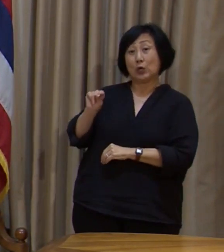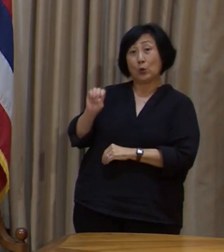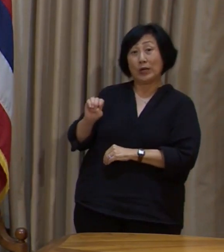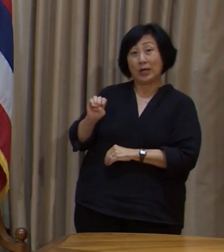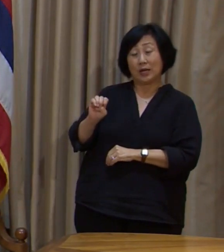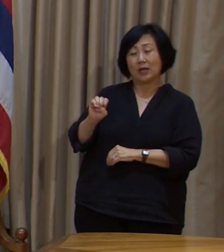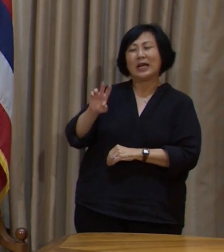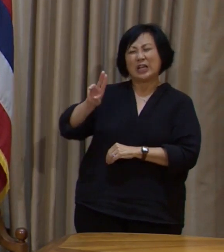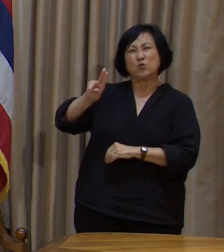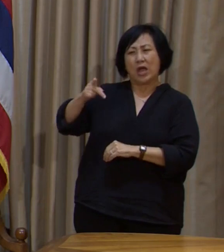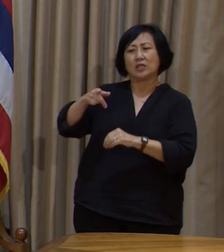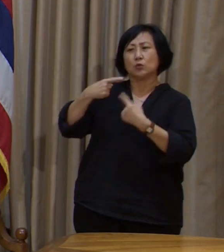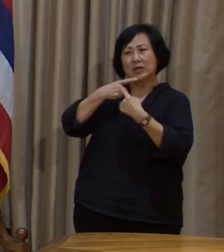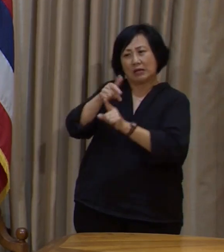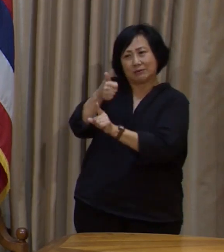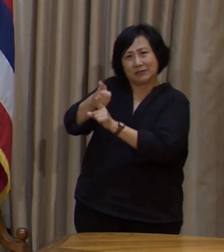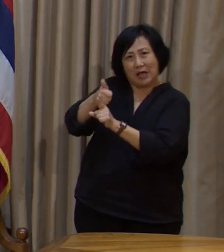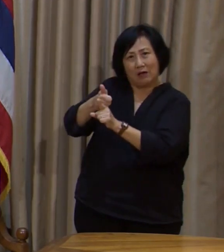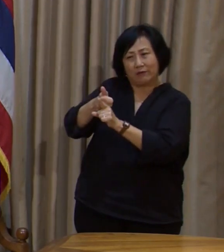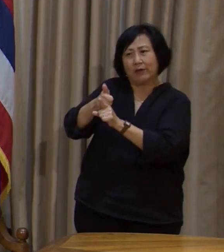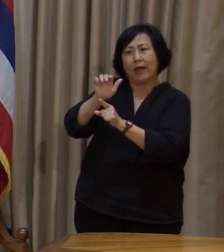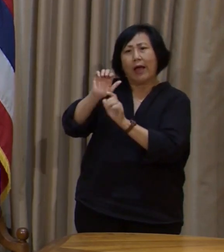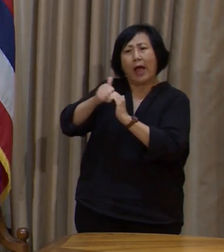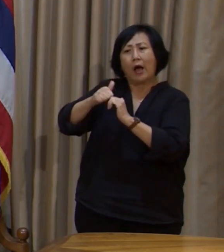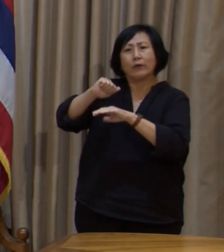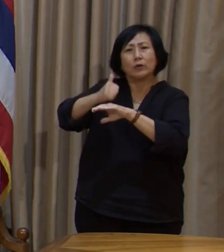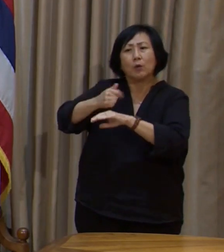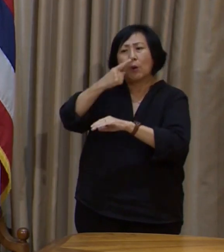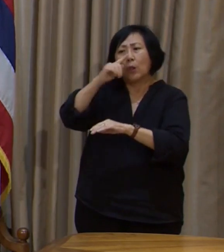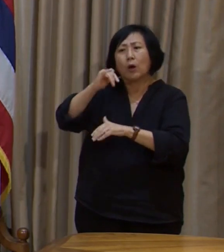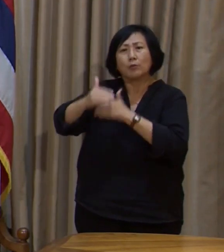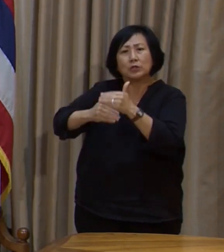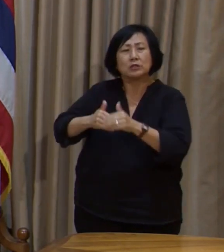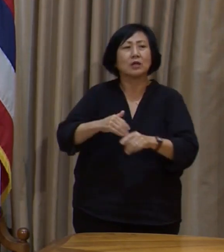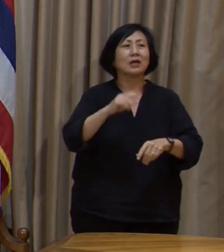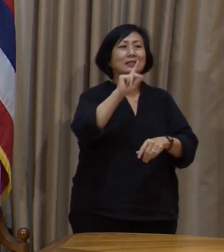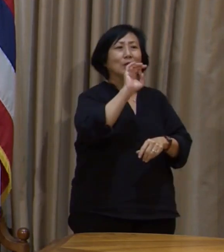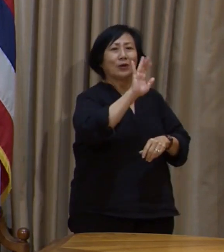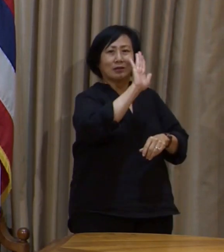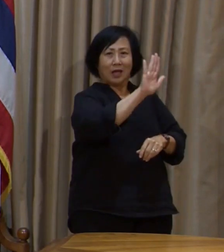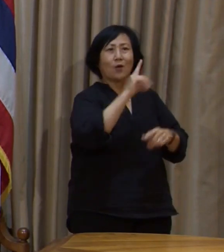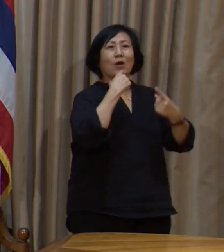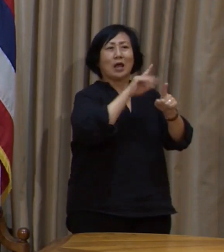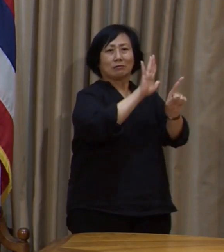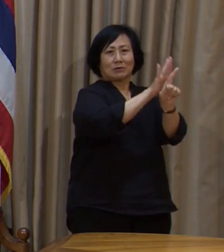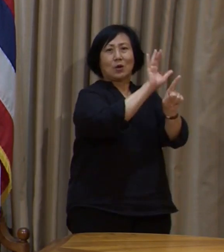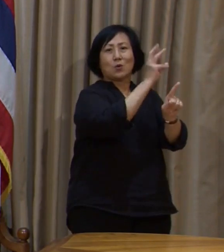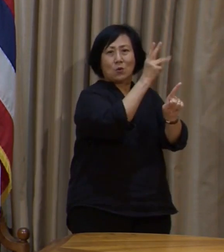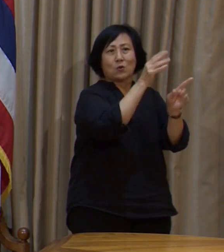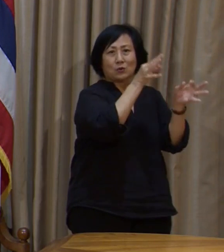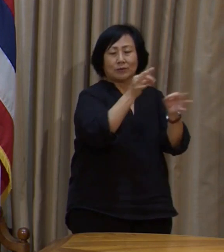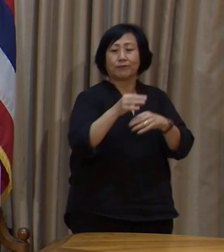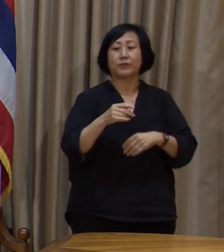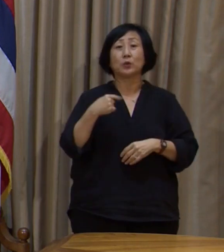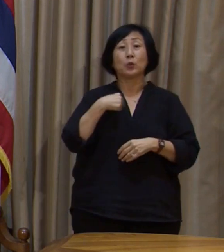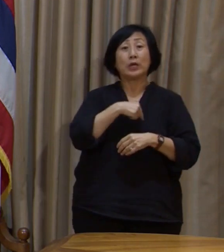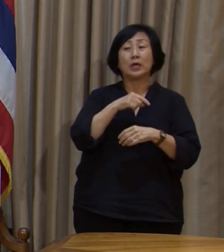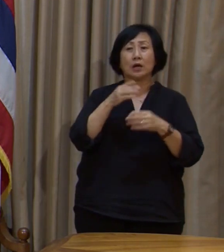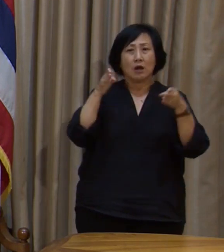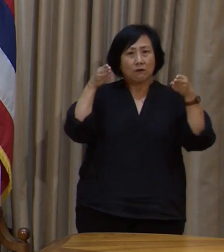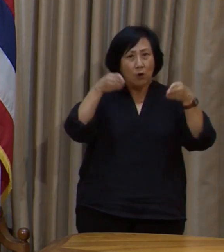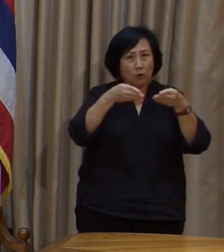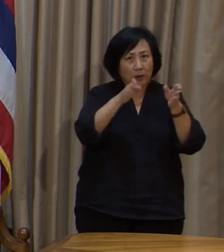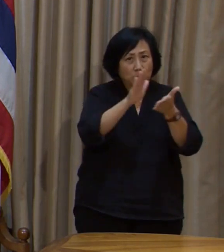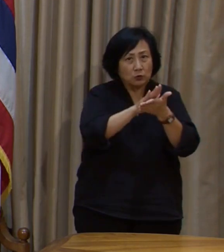ways that they will be implementing the furloughs later on. As you know, we are focused for public schools